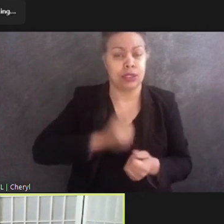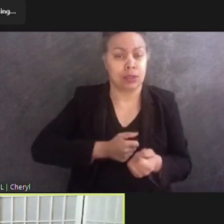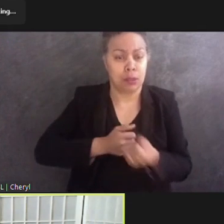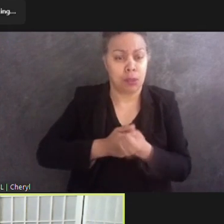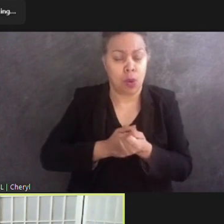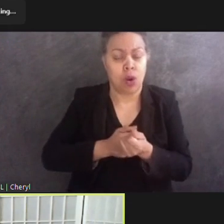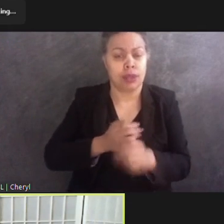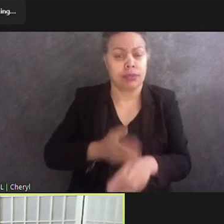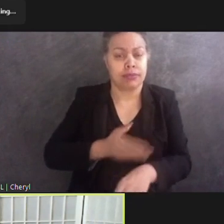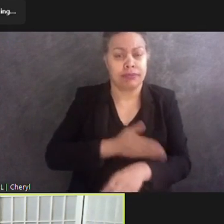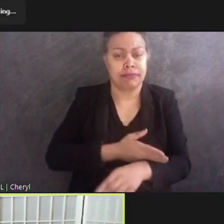to the FDR Memorial?